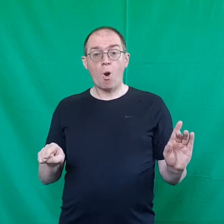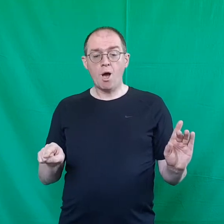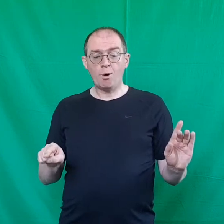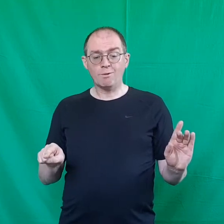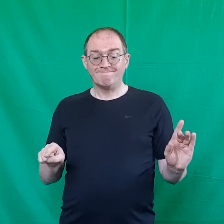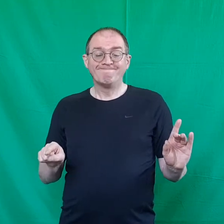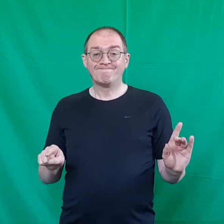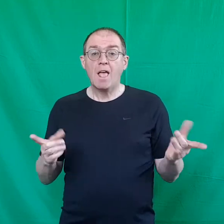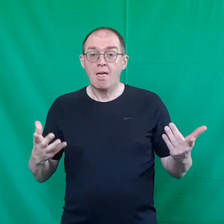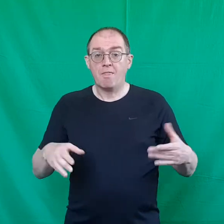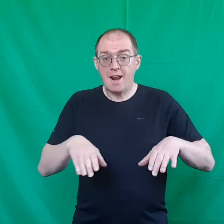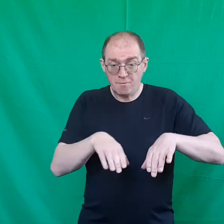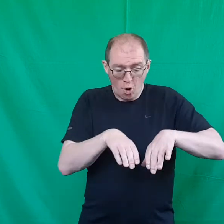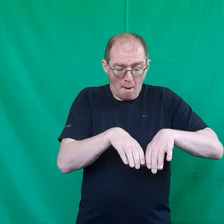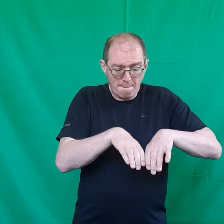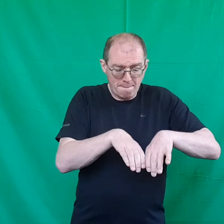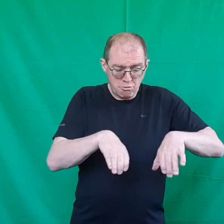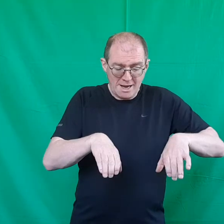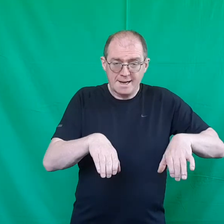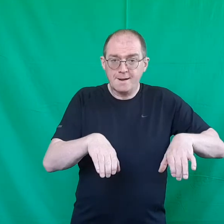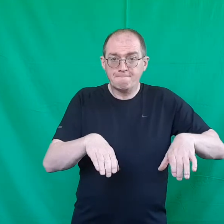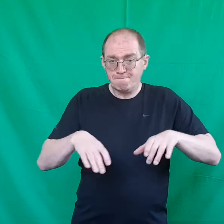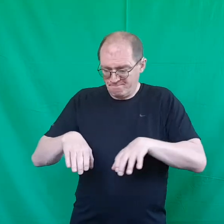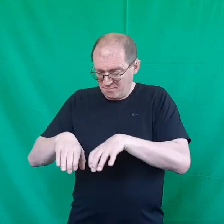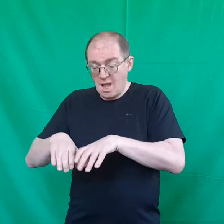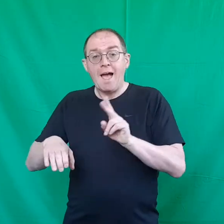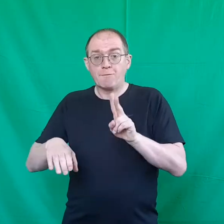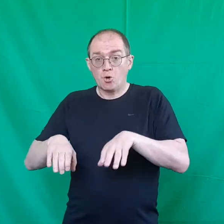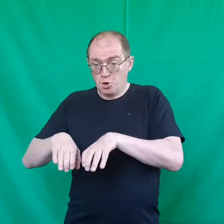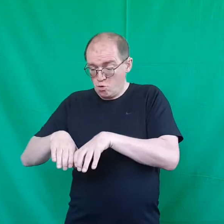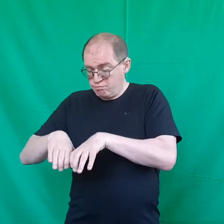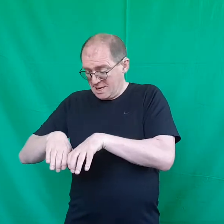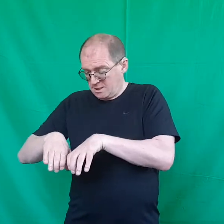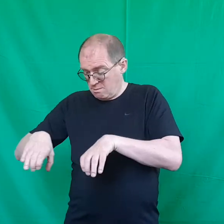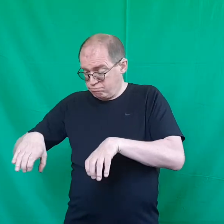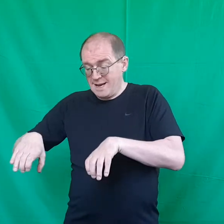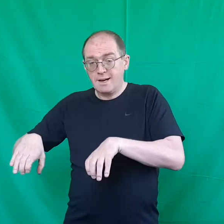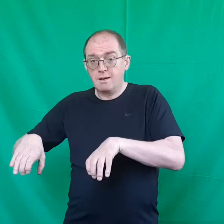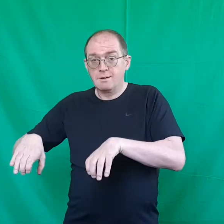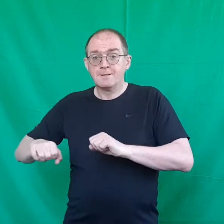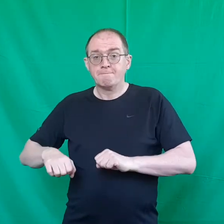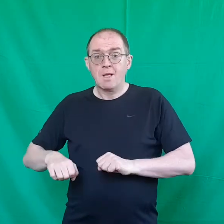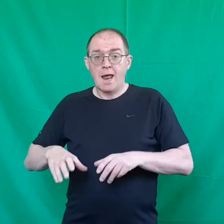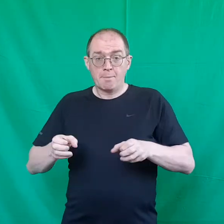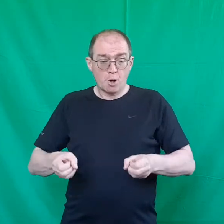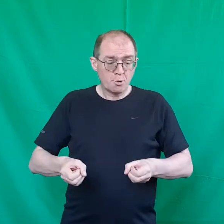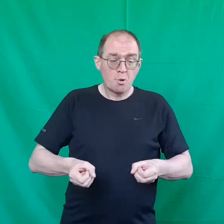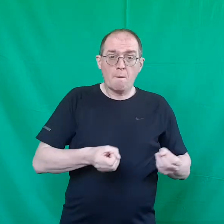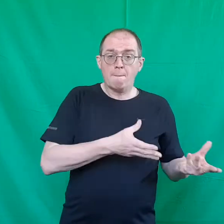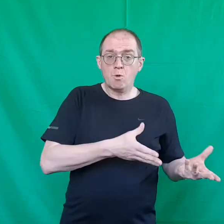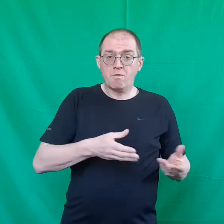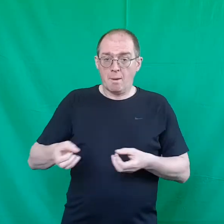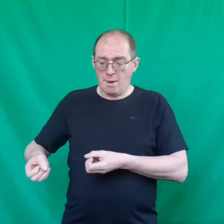hole then I've got a brick I've got two bricks brick and I'm going to move them